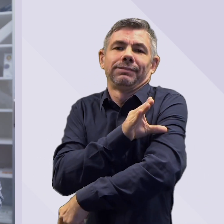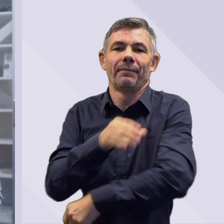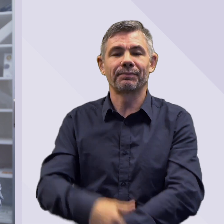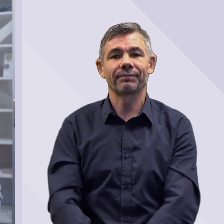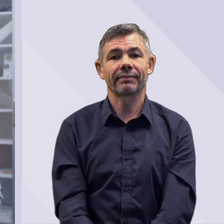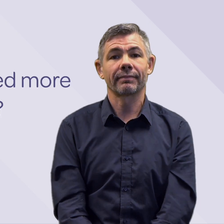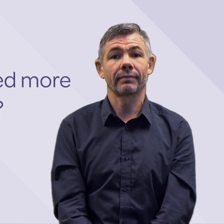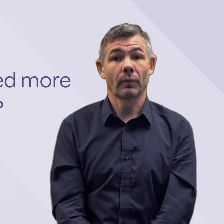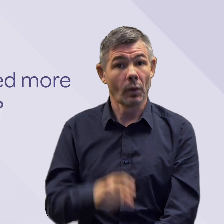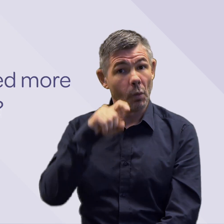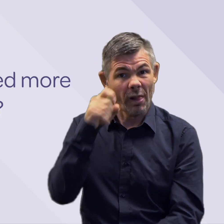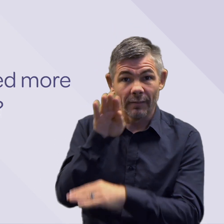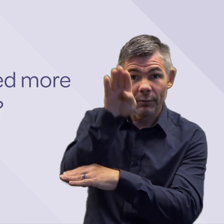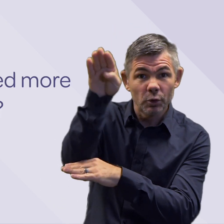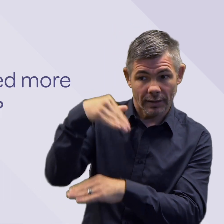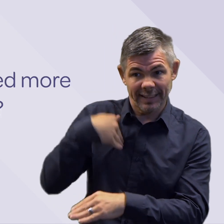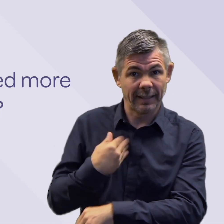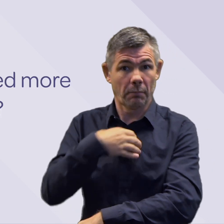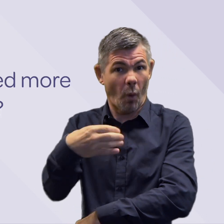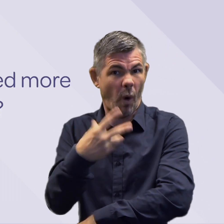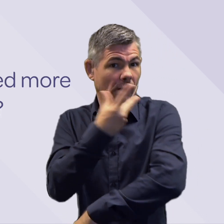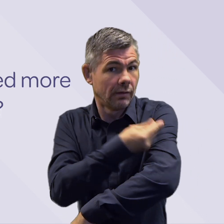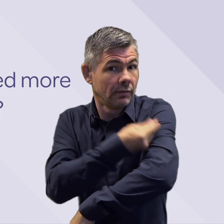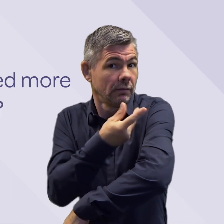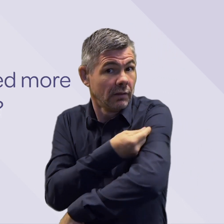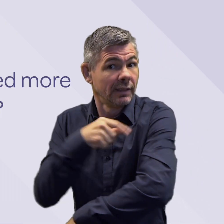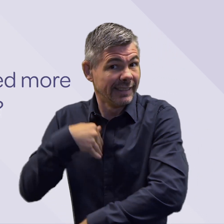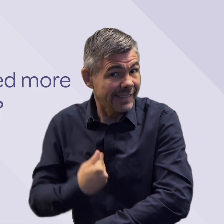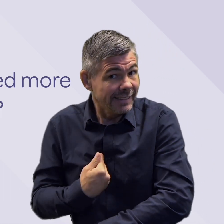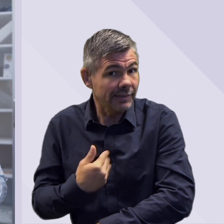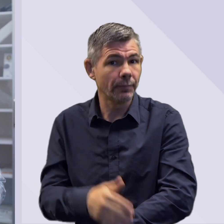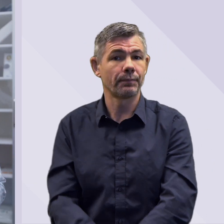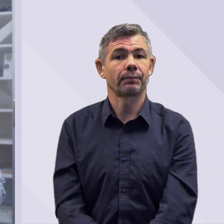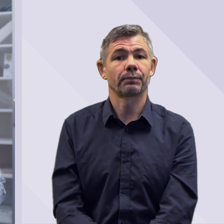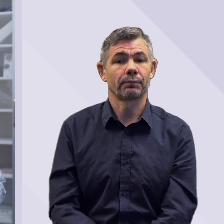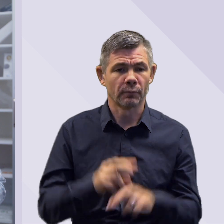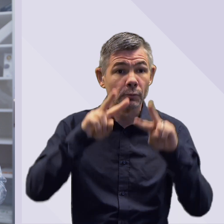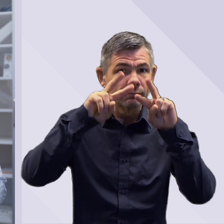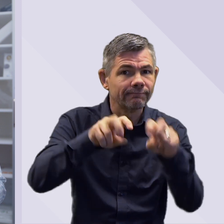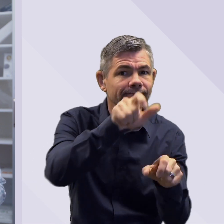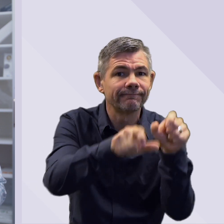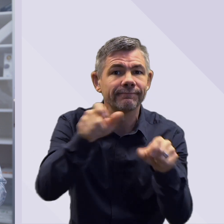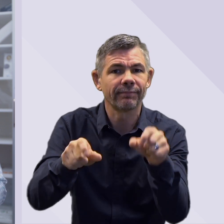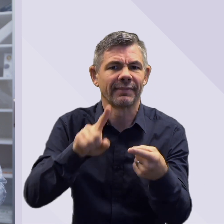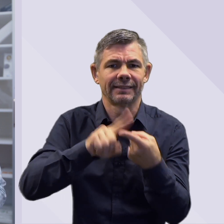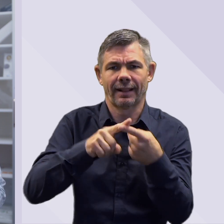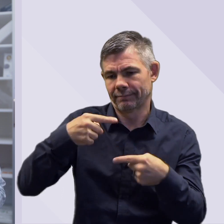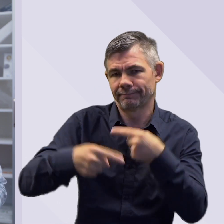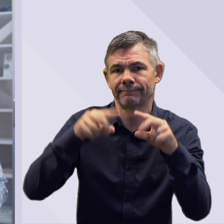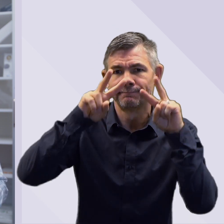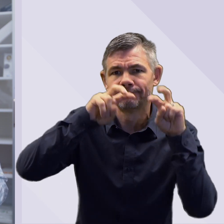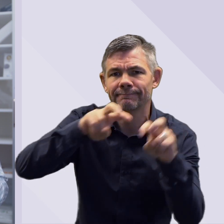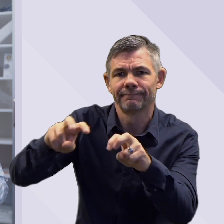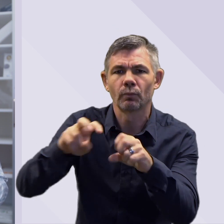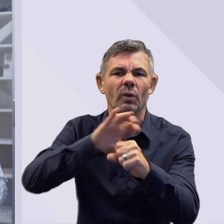up. Is it likely we will need more doses in the future? Researchers are continuing to look